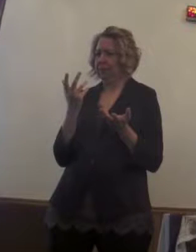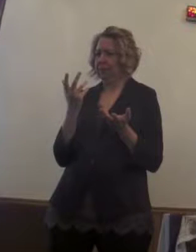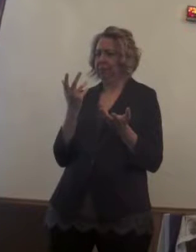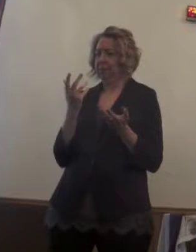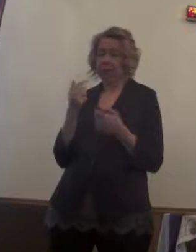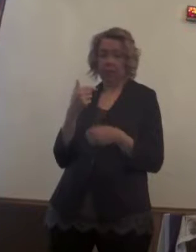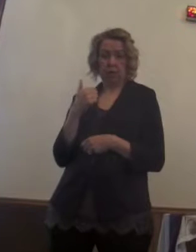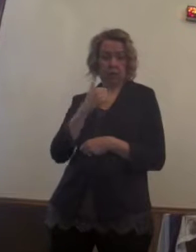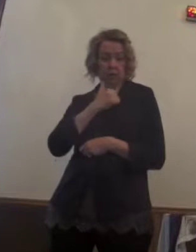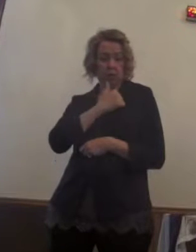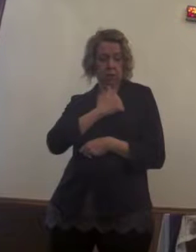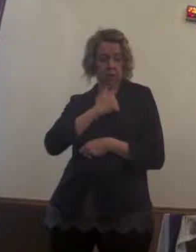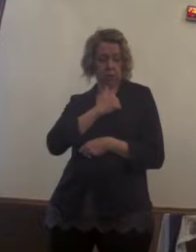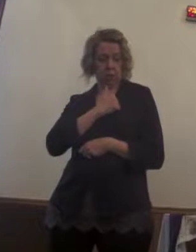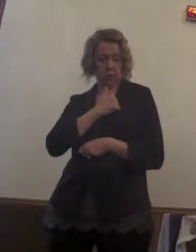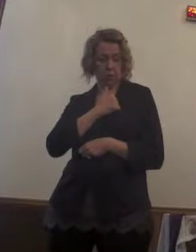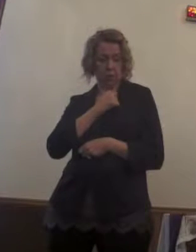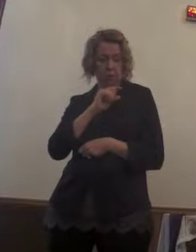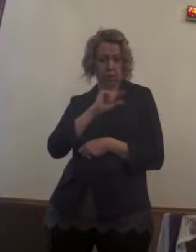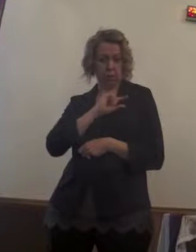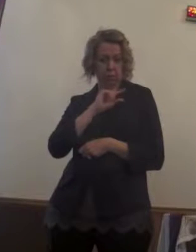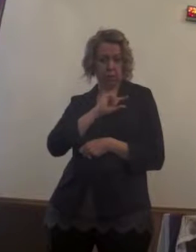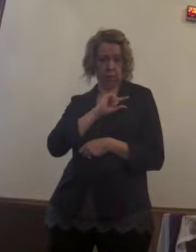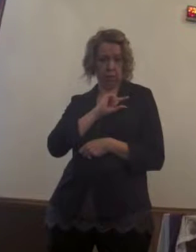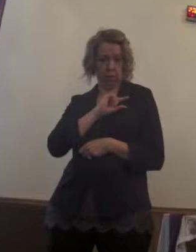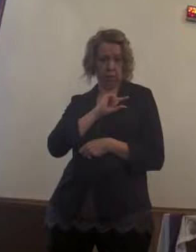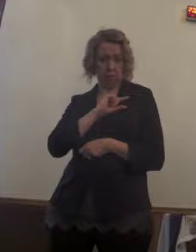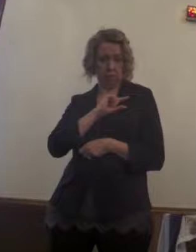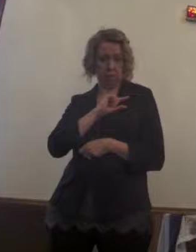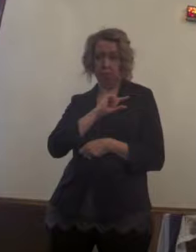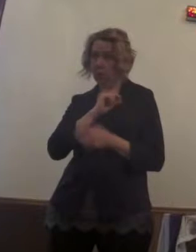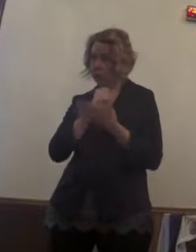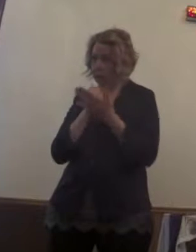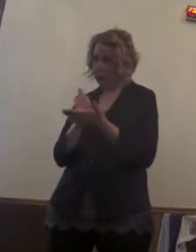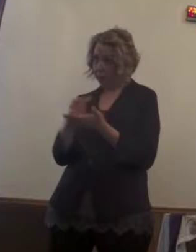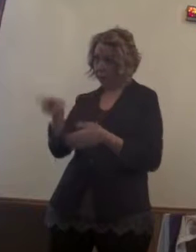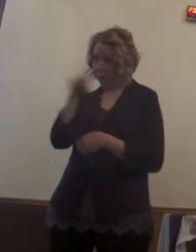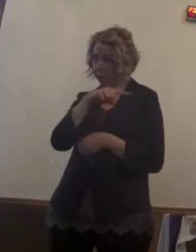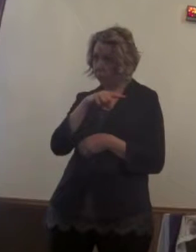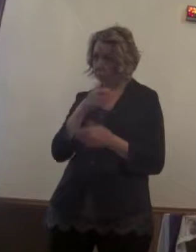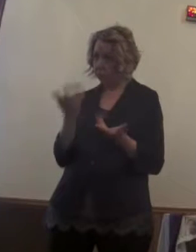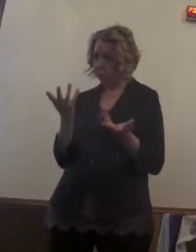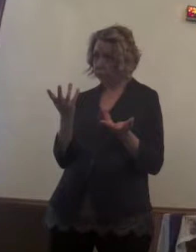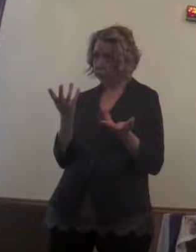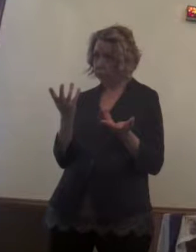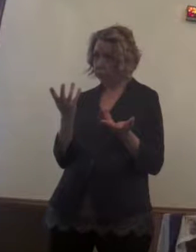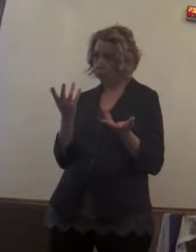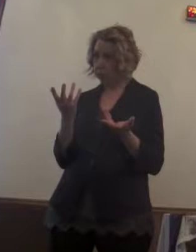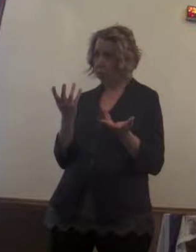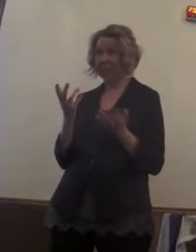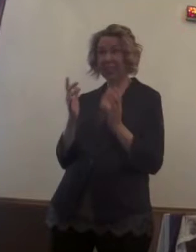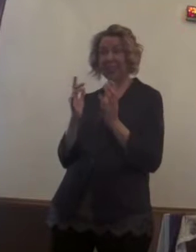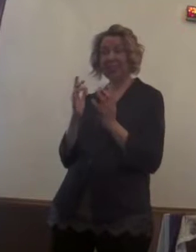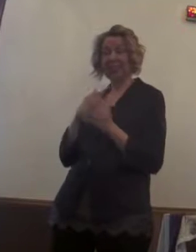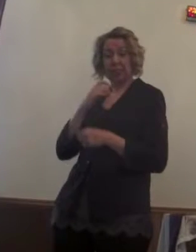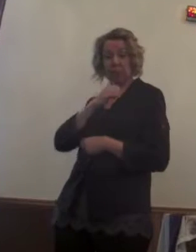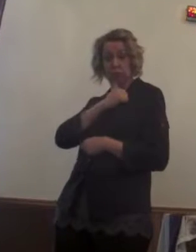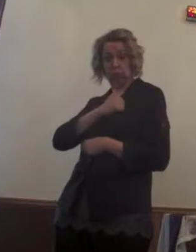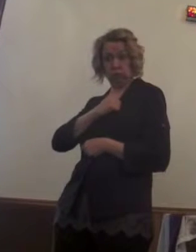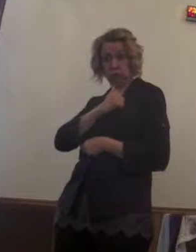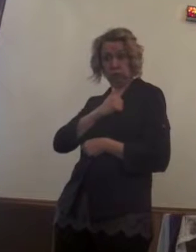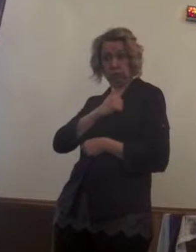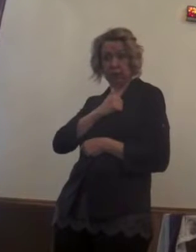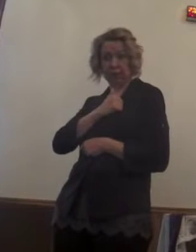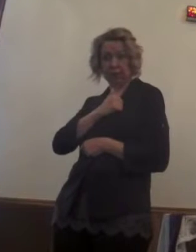What regret truly is it, and may it help it answer the question. So is it really regret? Does regret answer the